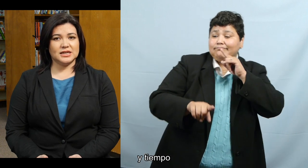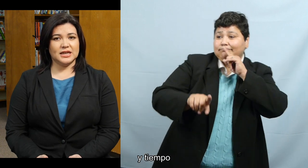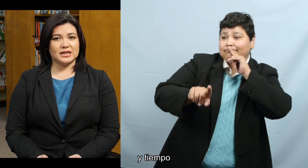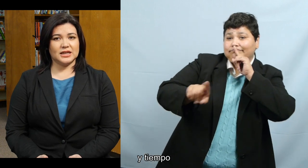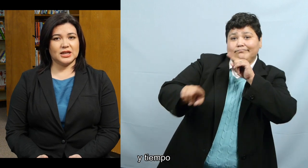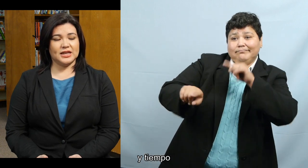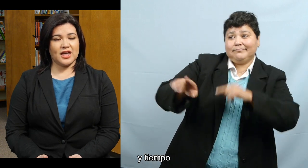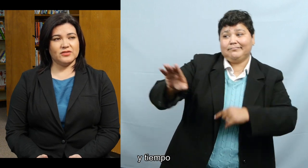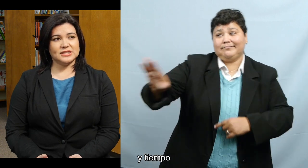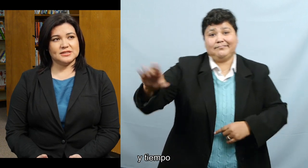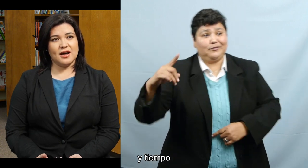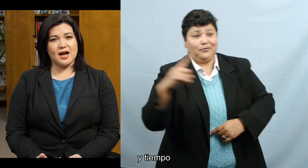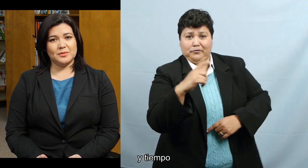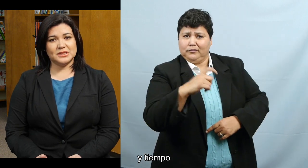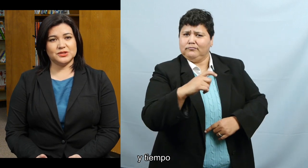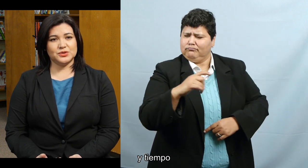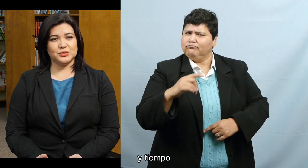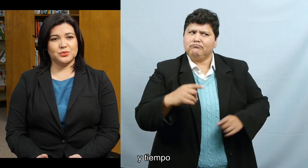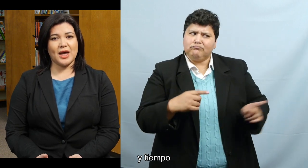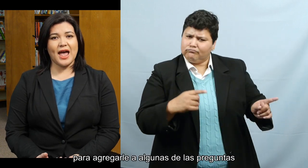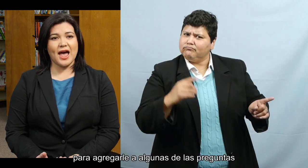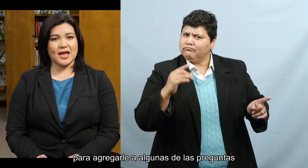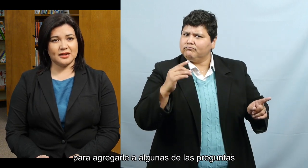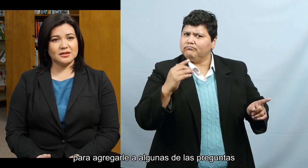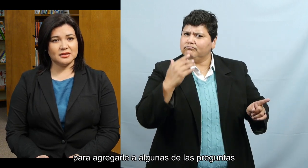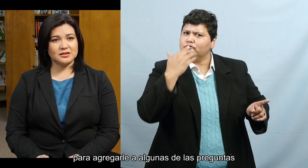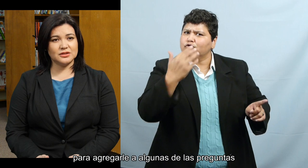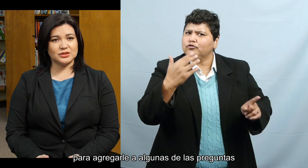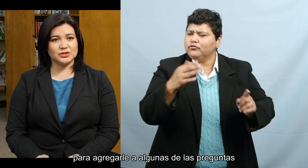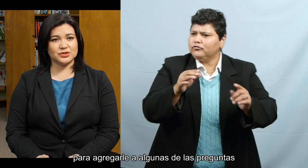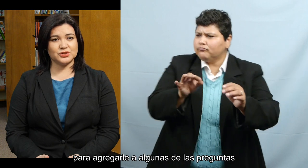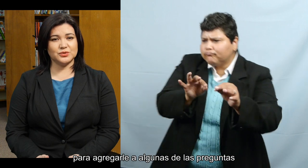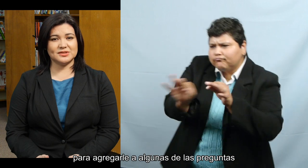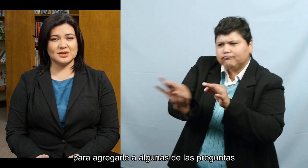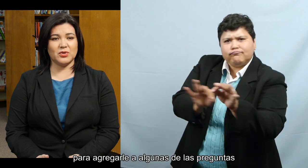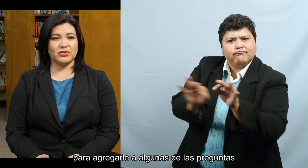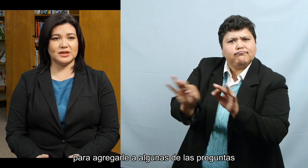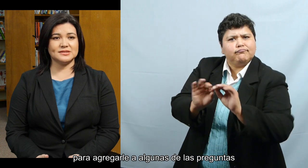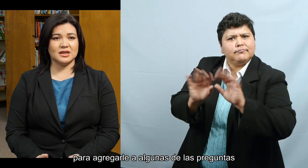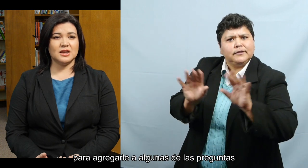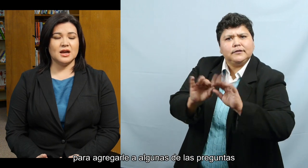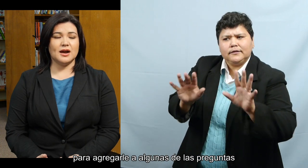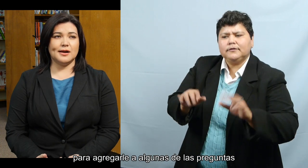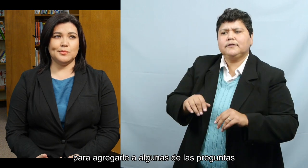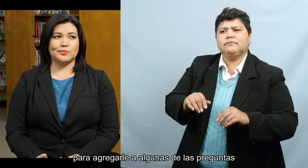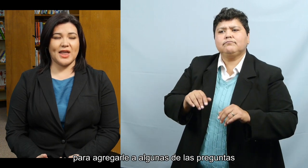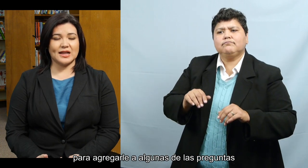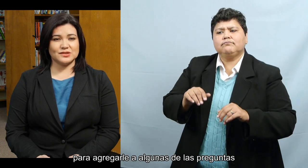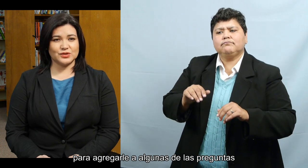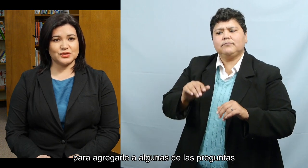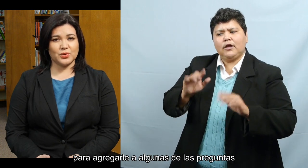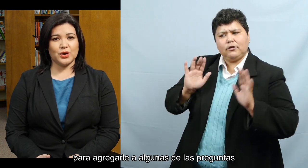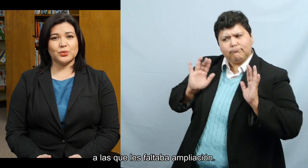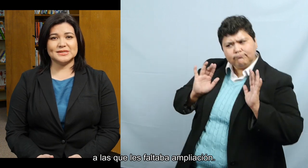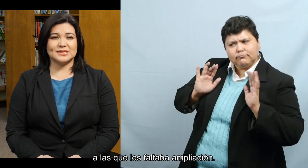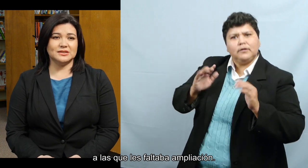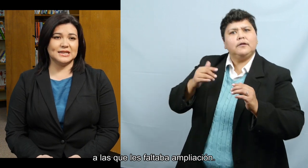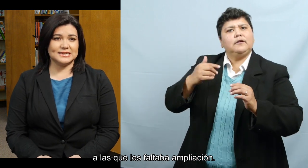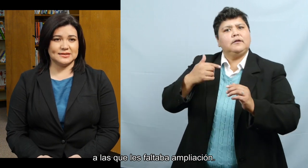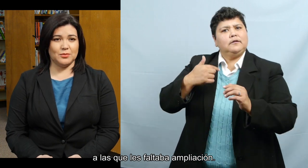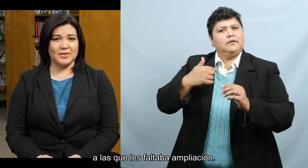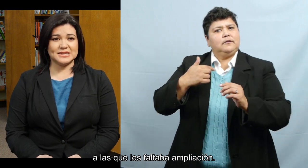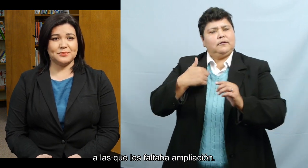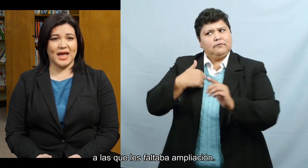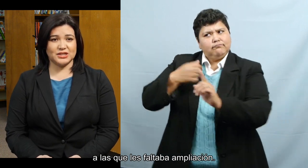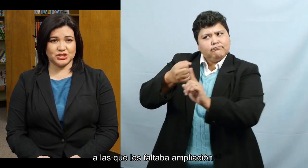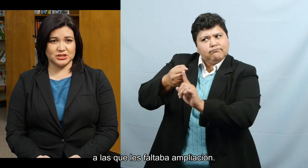gave us time to add to some of the answers where we still